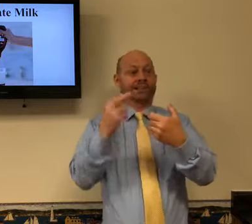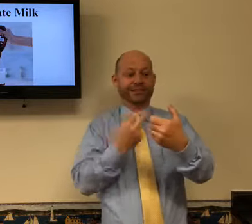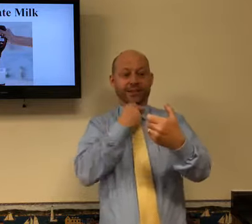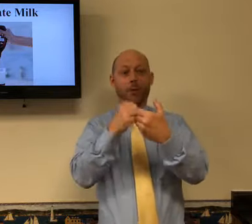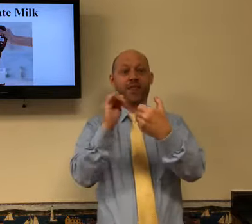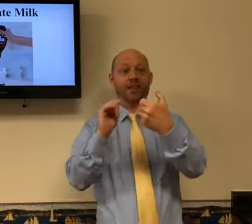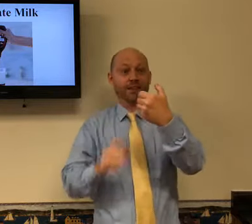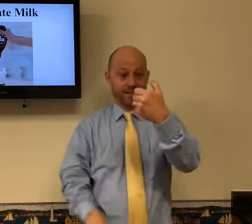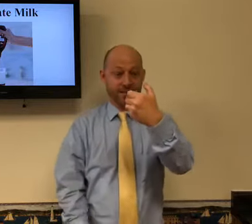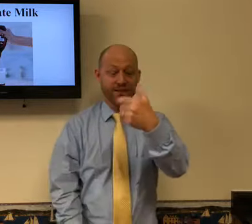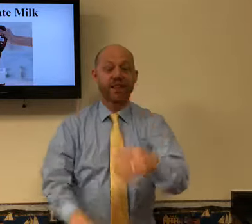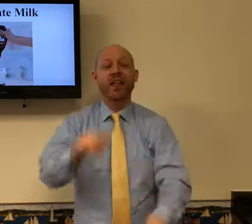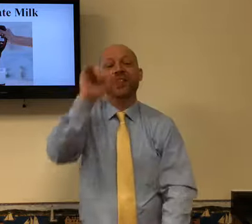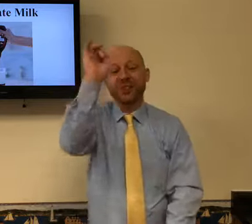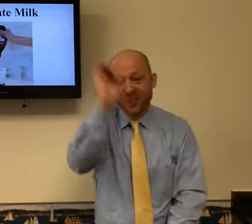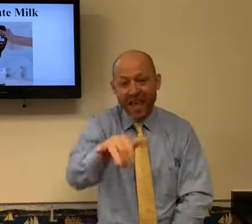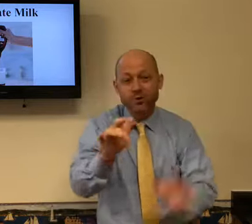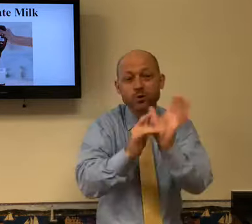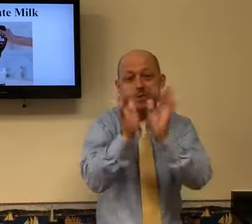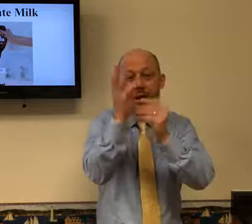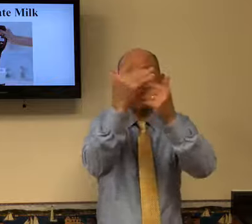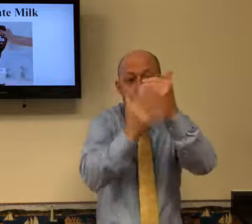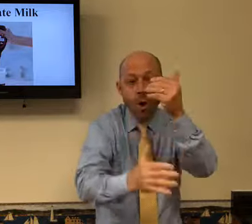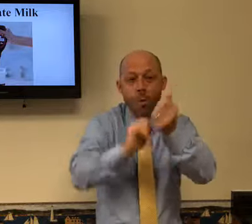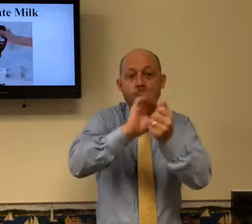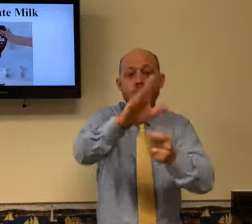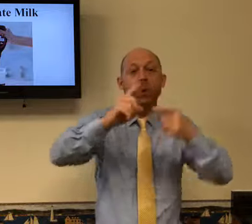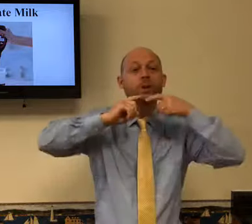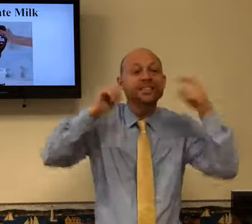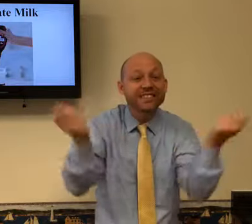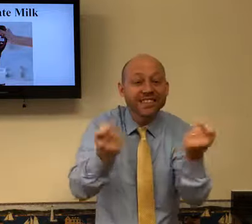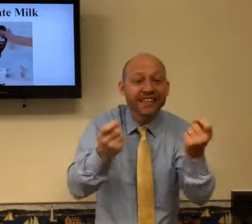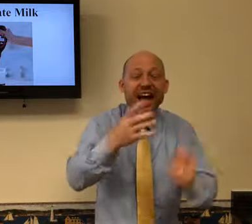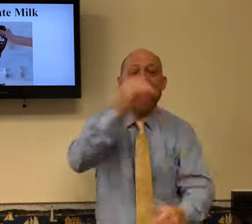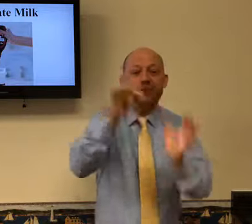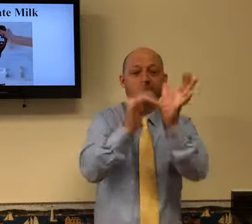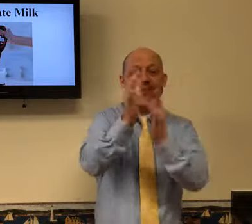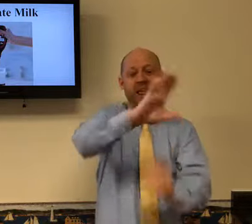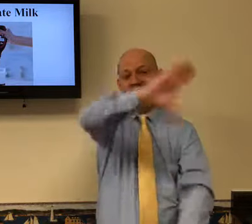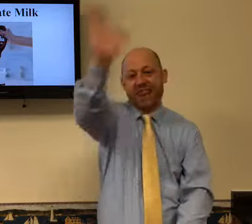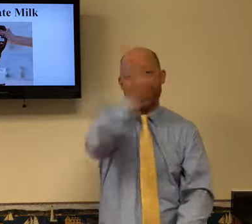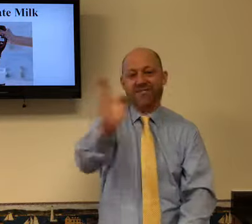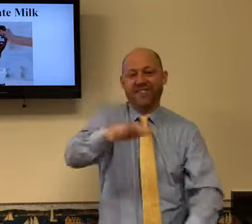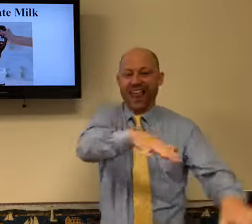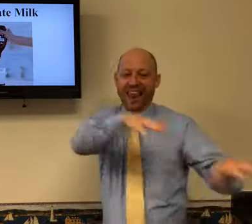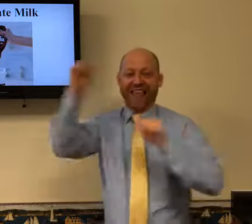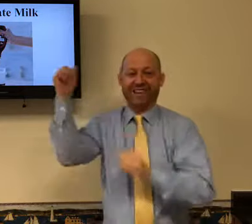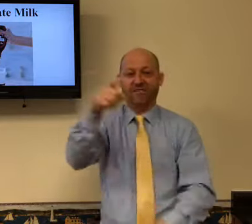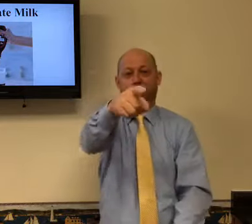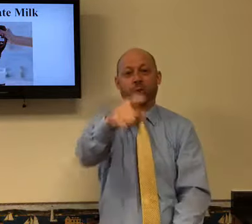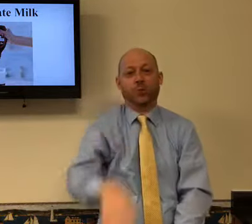cannot do that. You're stuck. It's forever chocolate milk. That's the same thing that Jesus' blood did with you.